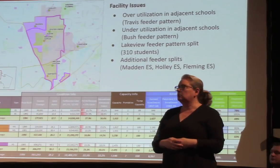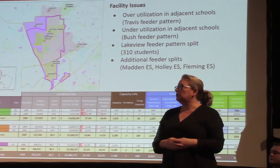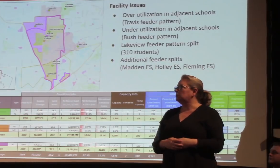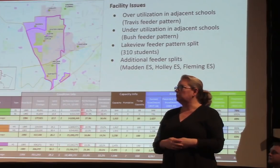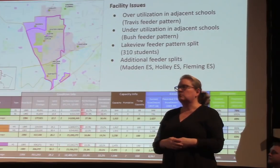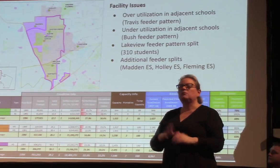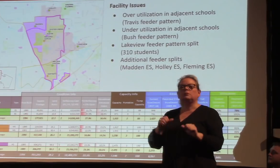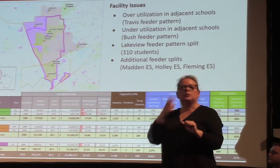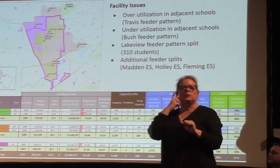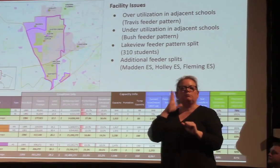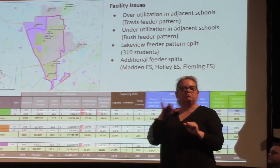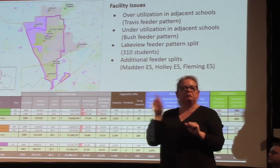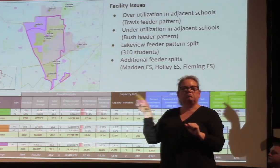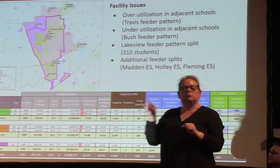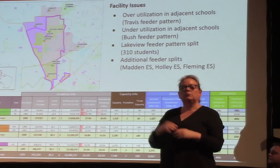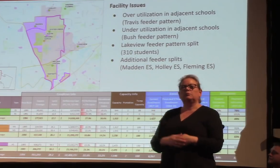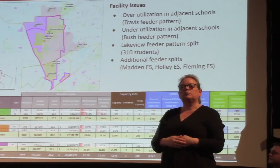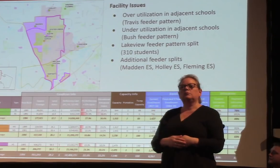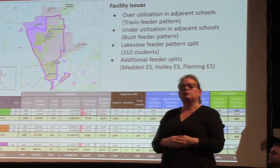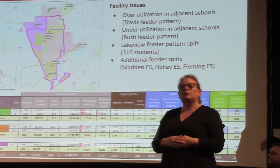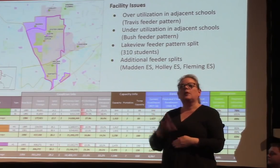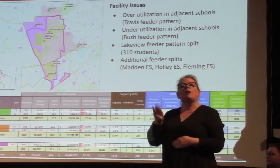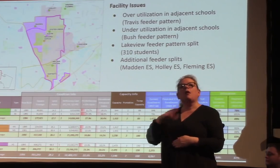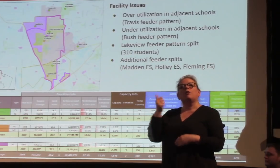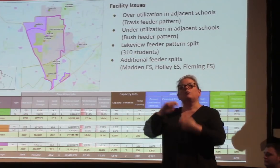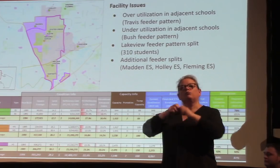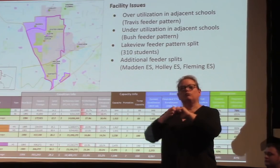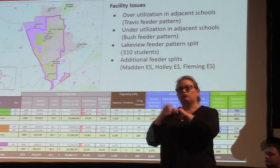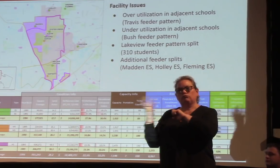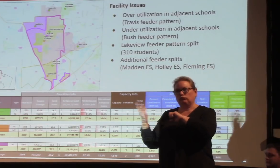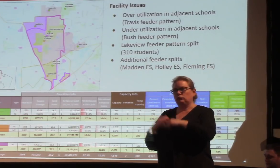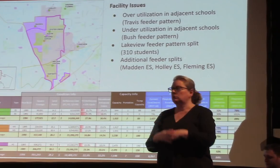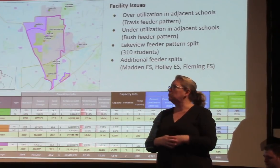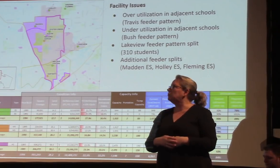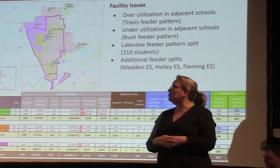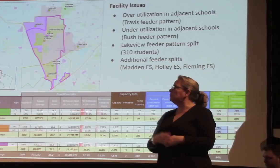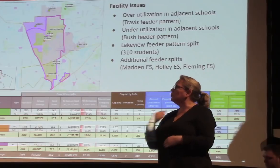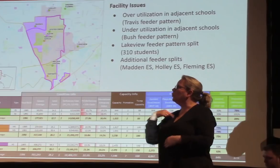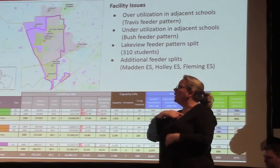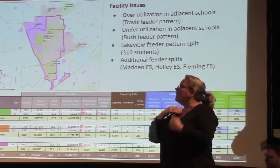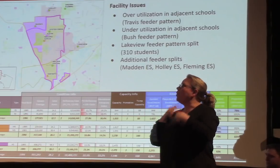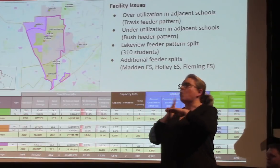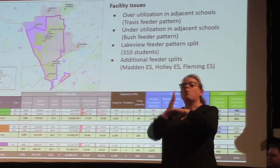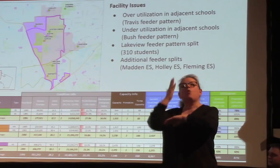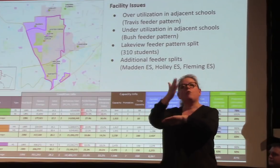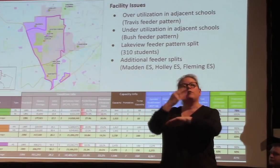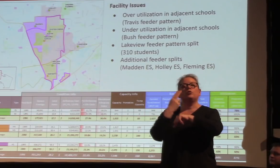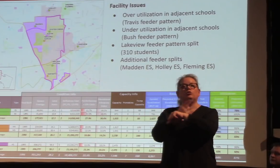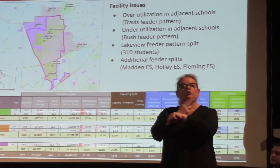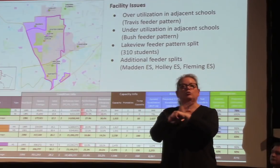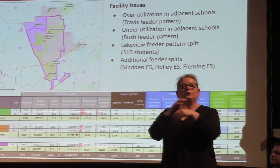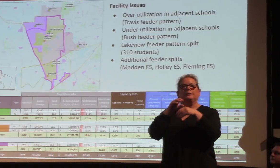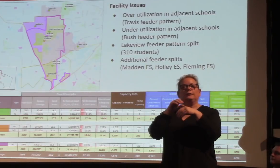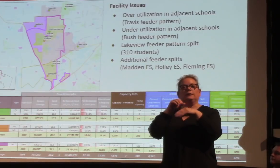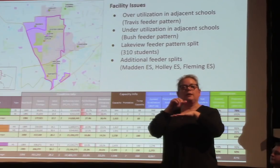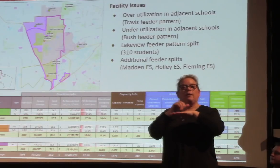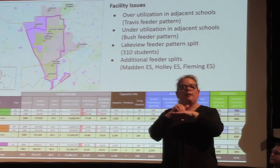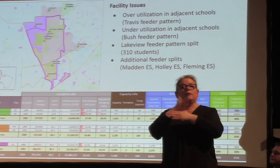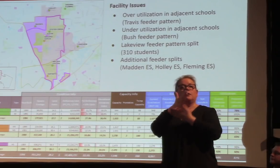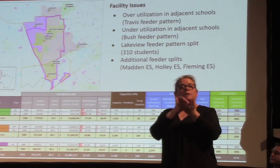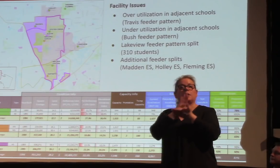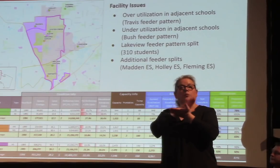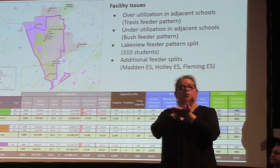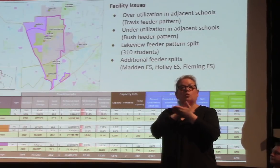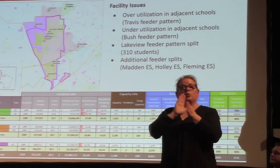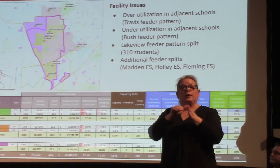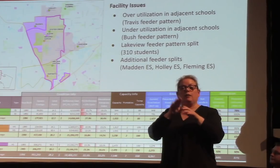Some overall issues that we have in this feeder pattern, we have some over-utilization in some adjacent schools. And so we know that, we'll get to this when we get to Travis, but Madden